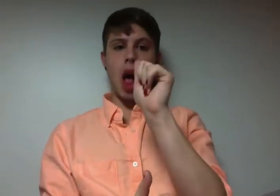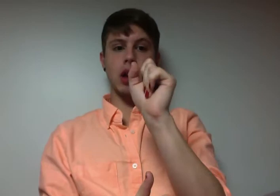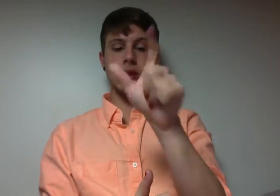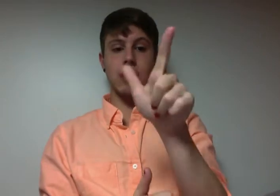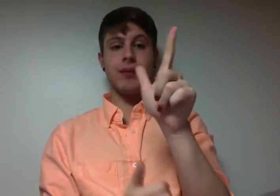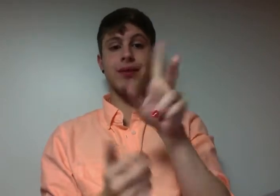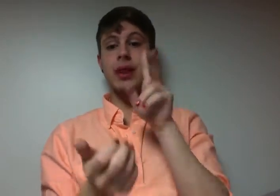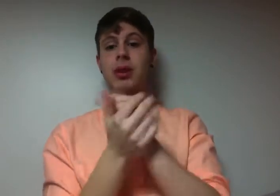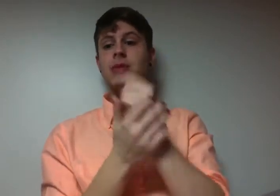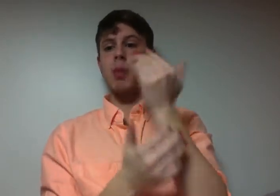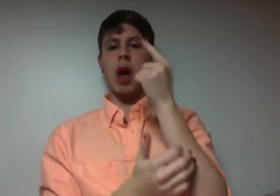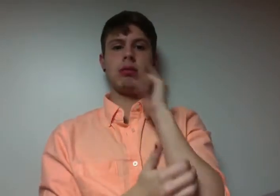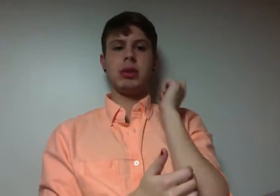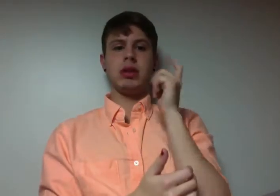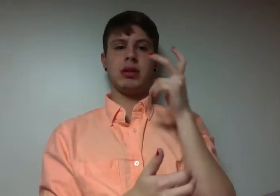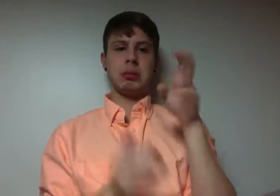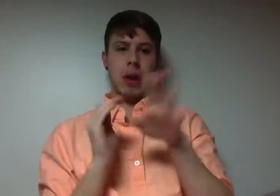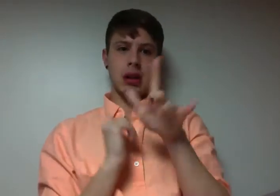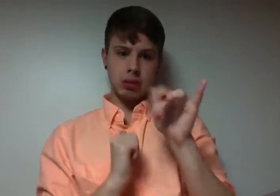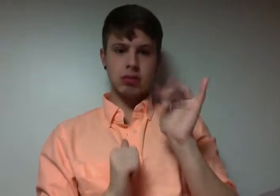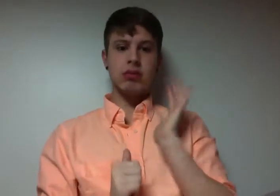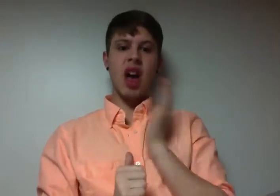We'll be back.